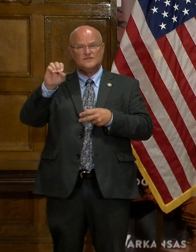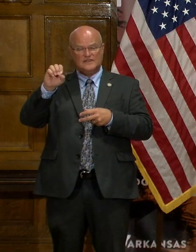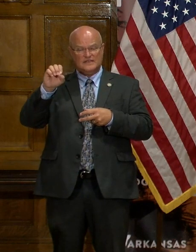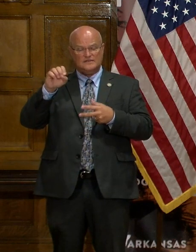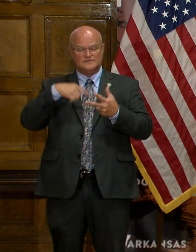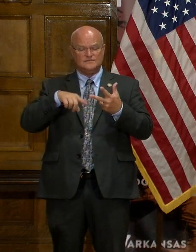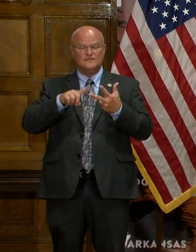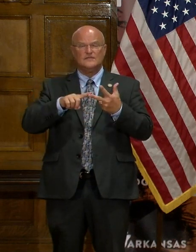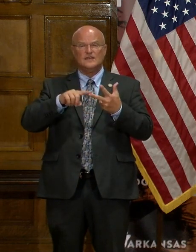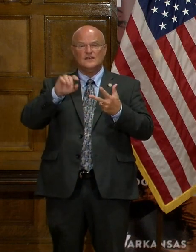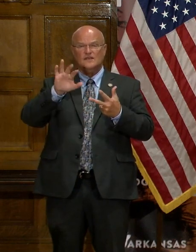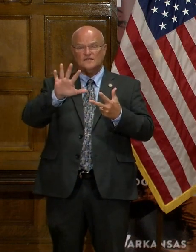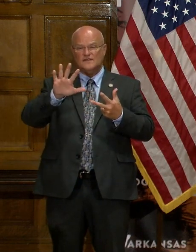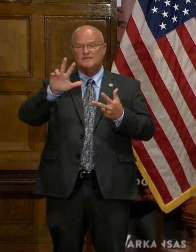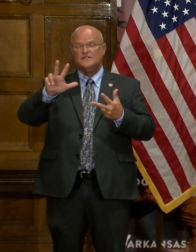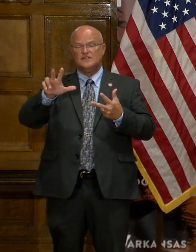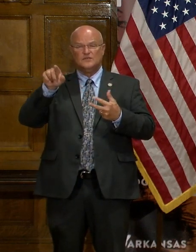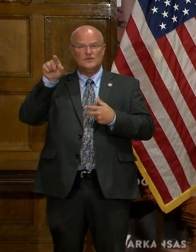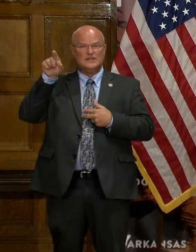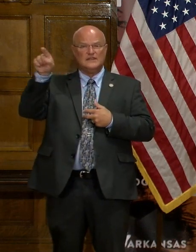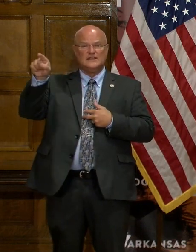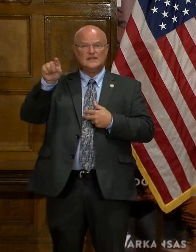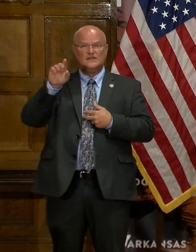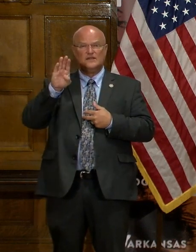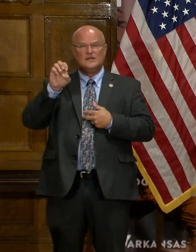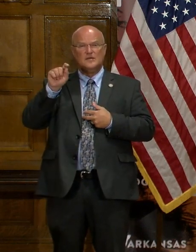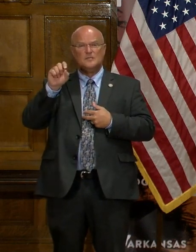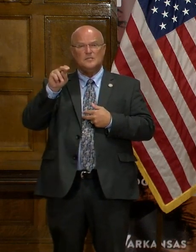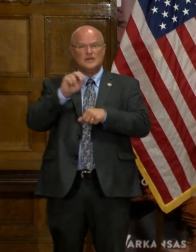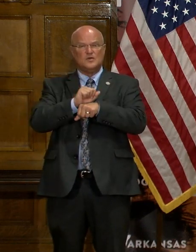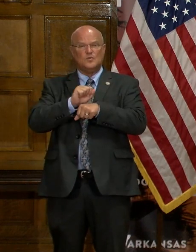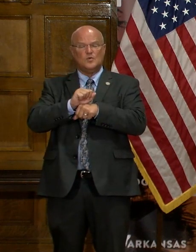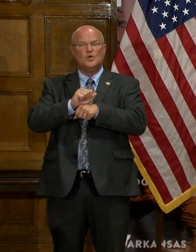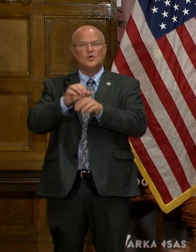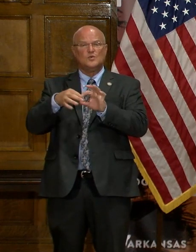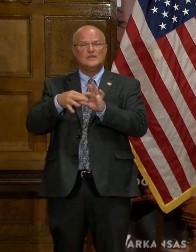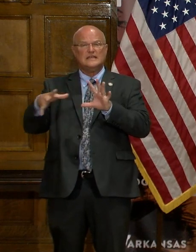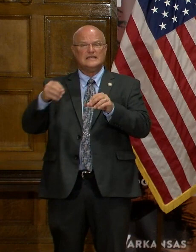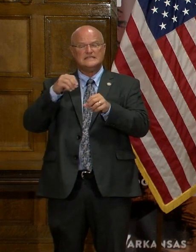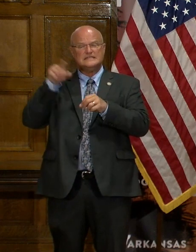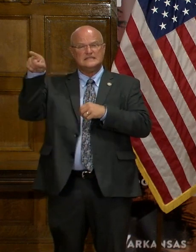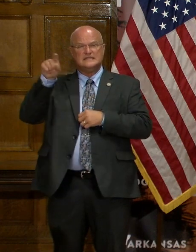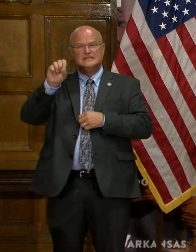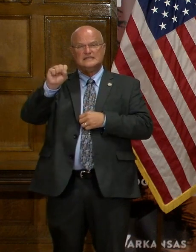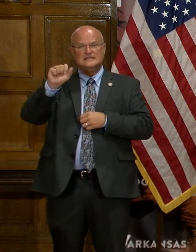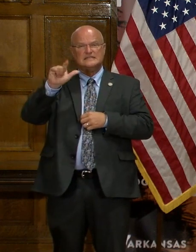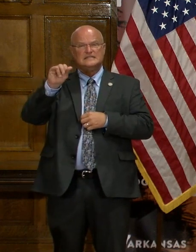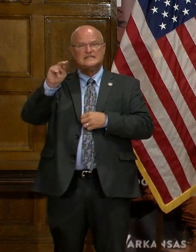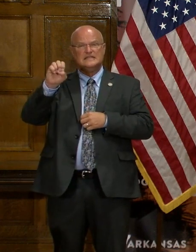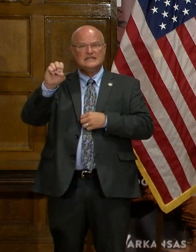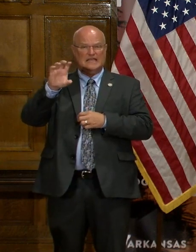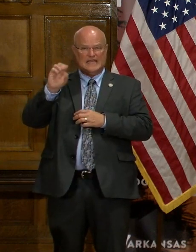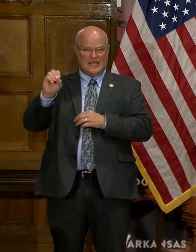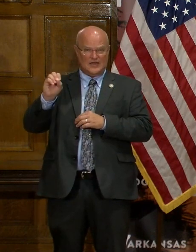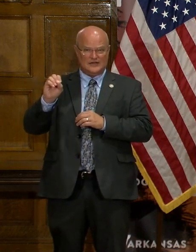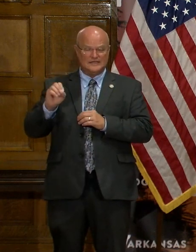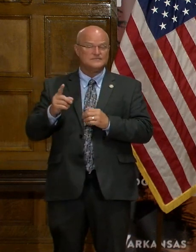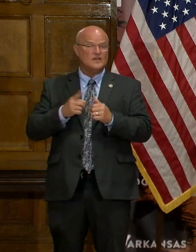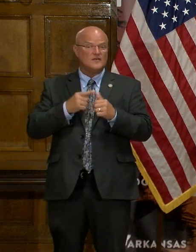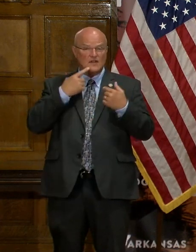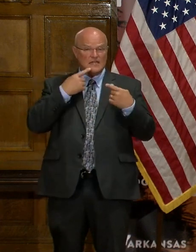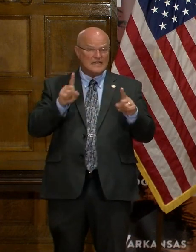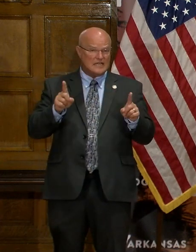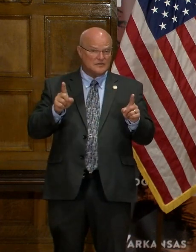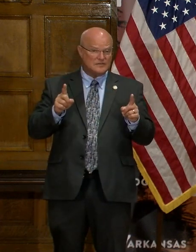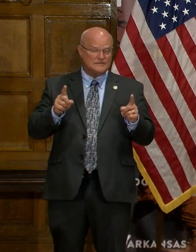and 53 cases at the Benton Work Release Center in Saline County. The first announcement